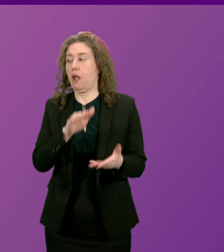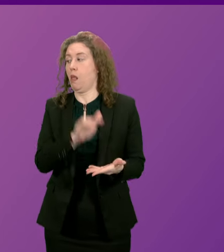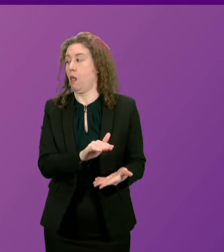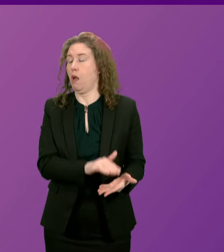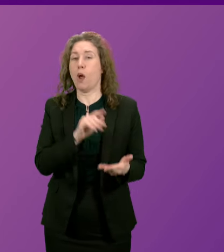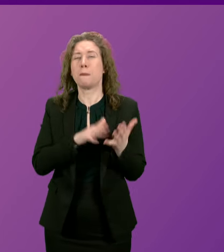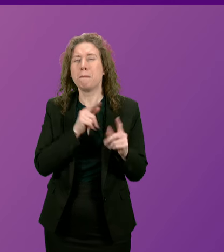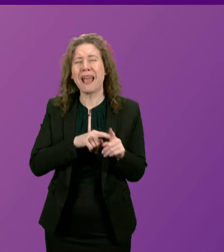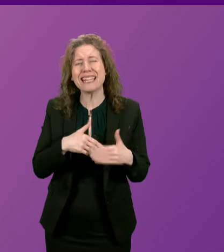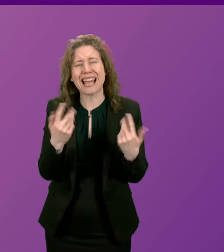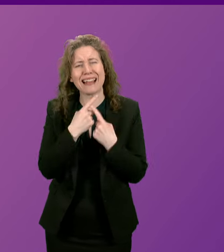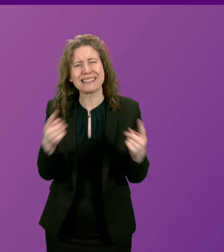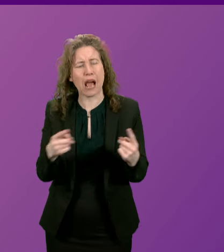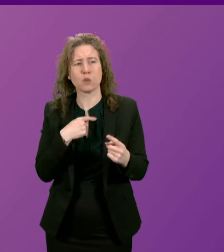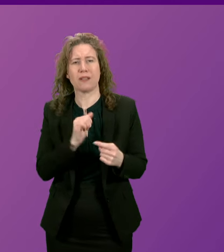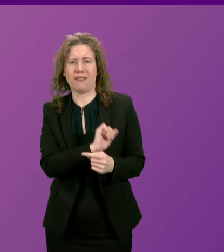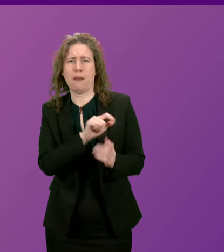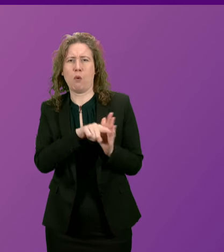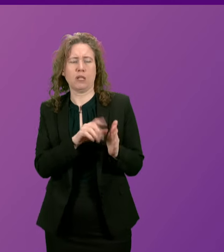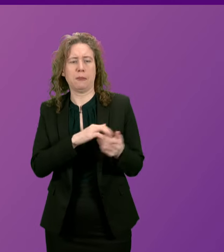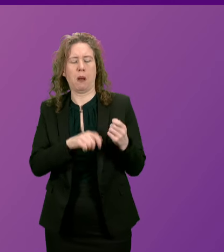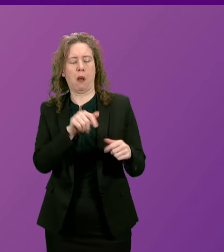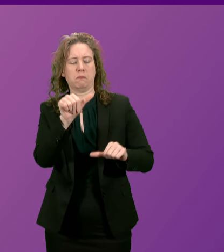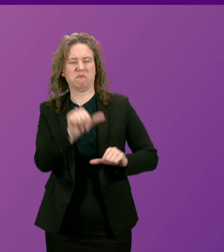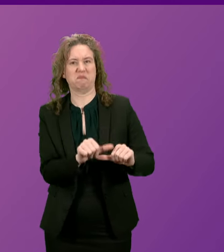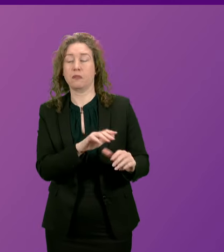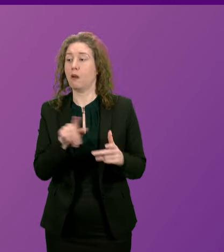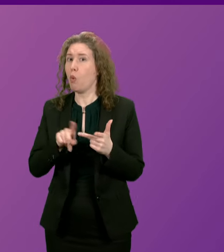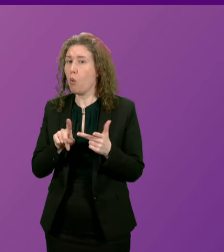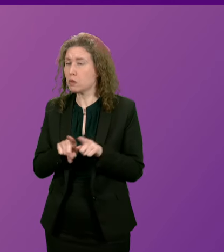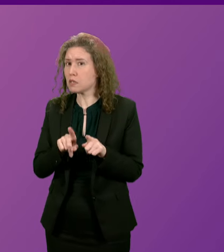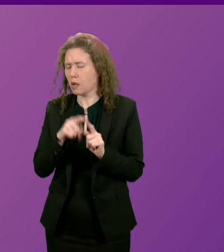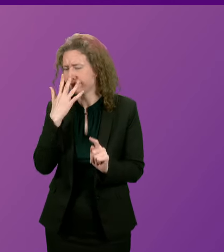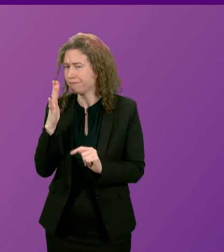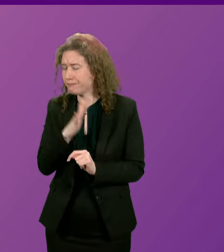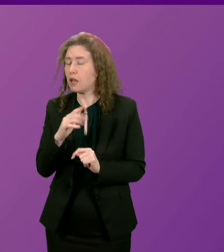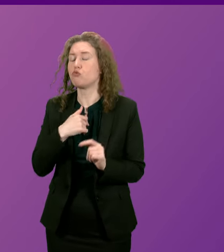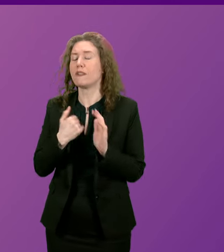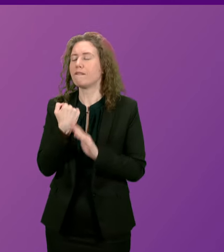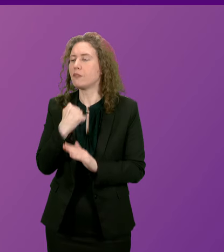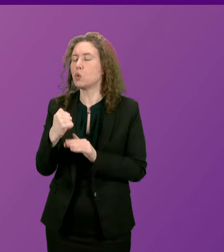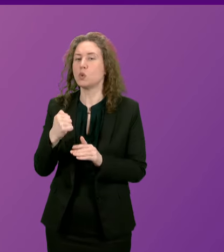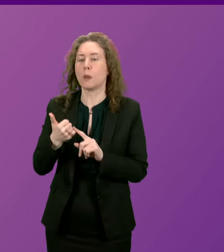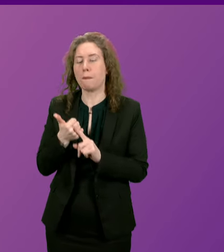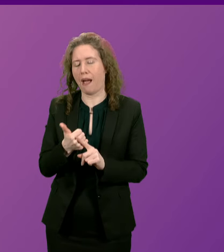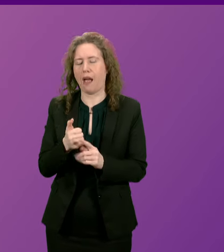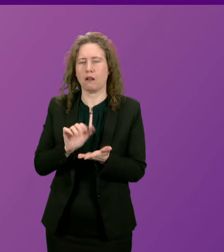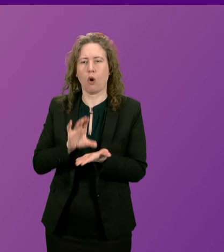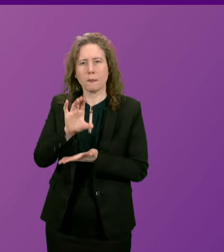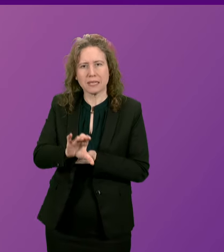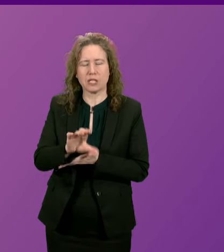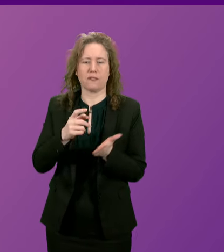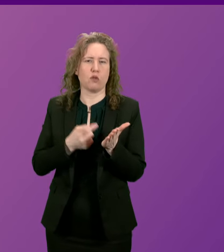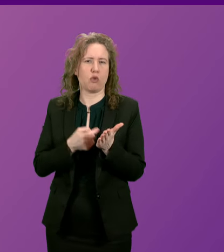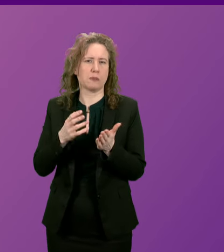presiding officer. And once again, disgracefully, they refuse to back justice and compensation for the Waspie